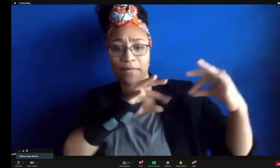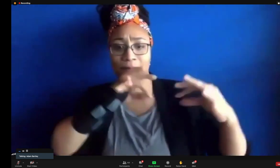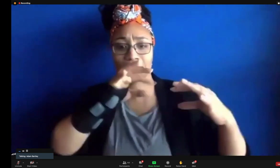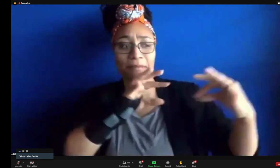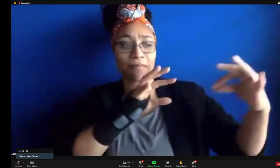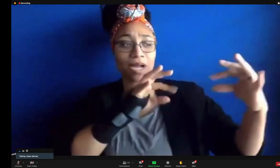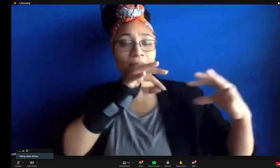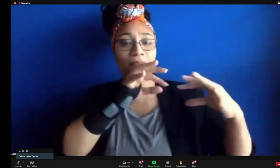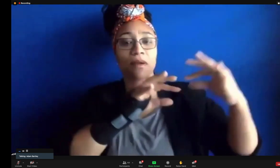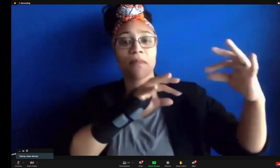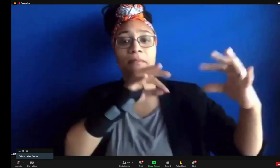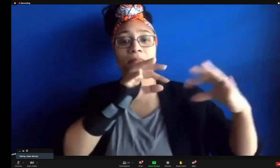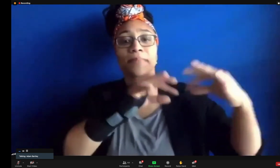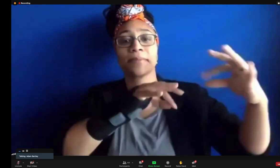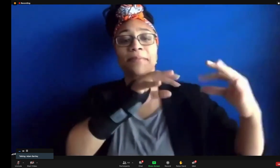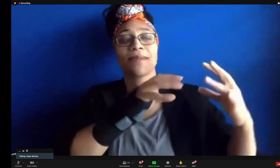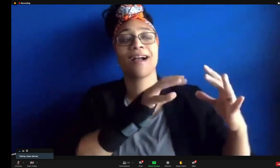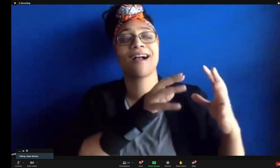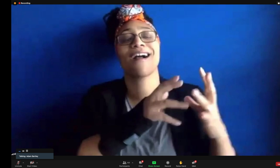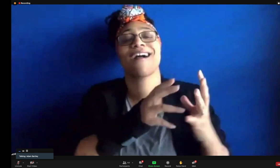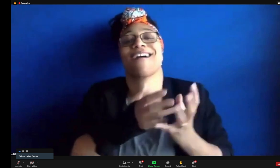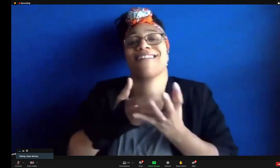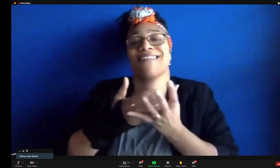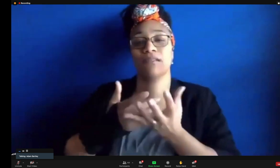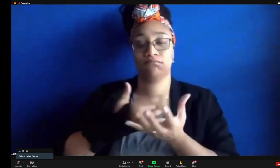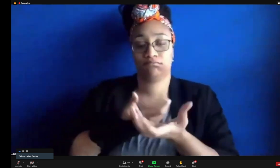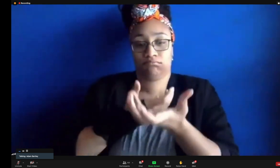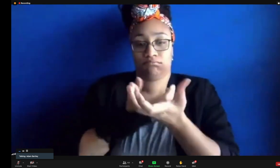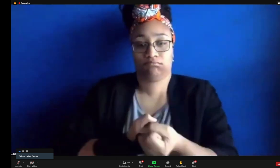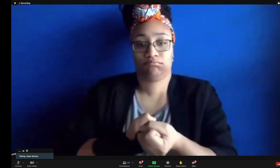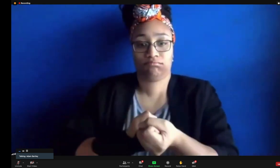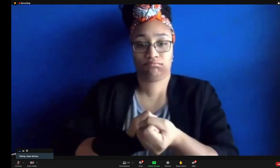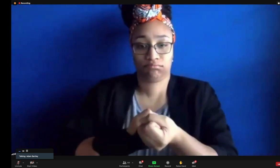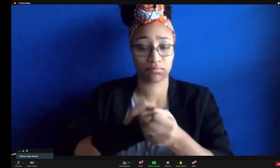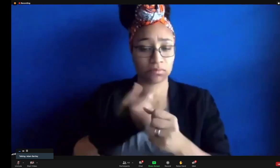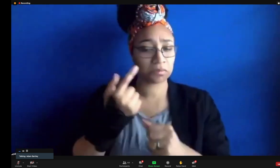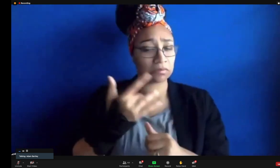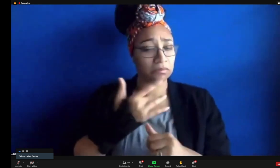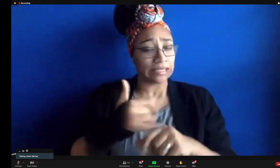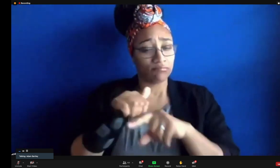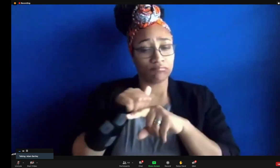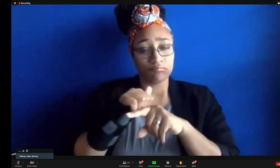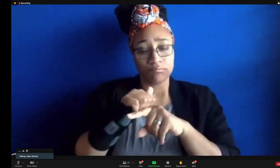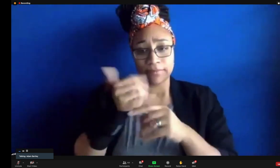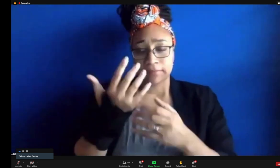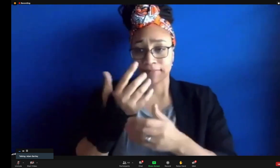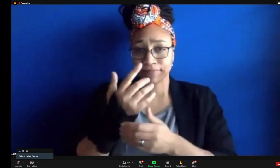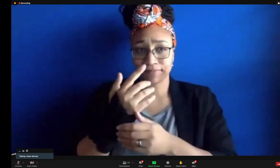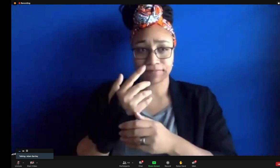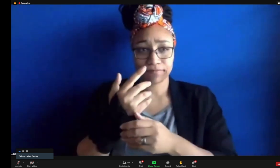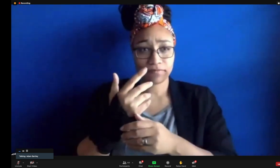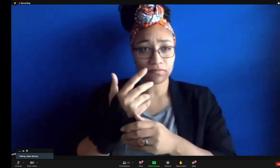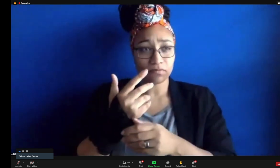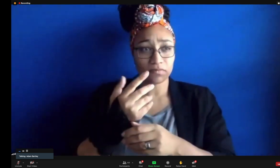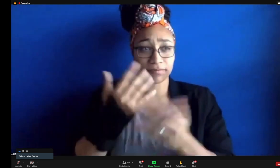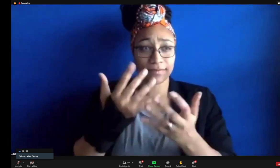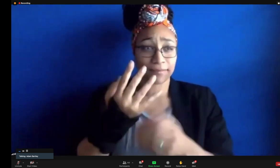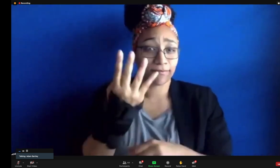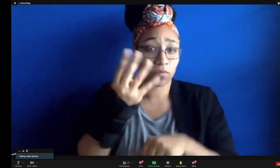about the meaning of the work, it's something that brings out more detail and more richness until I have a confident hold on the meaning and